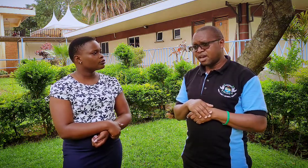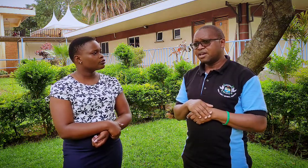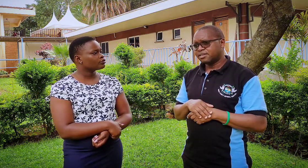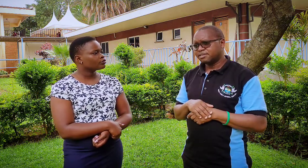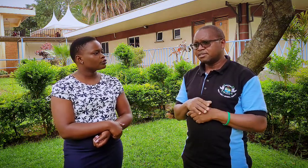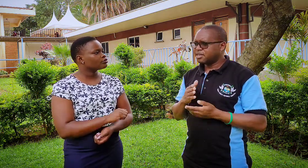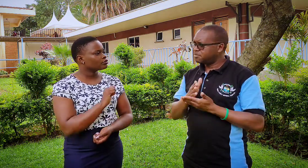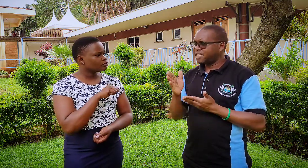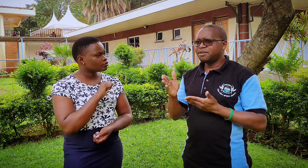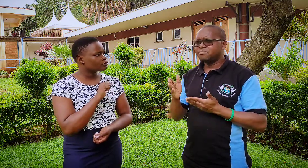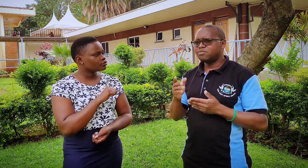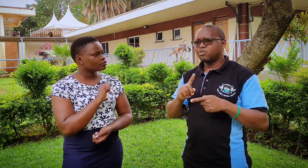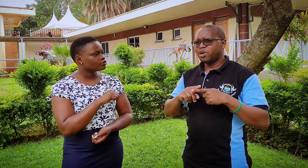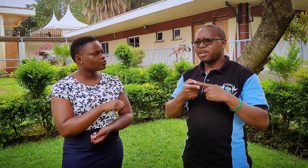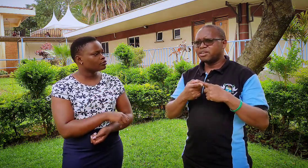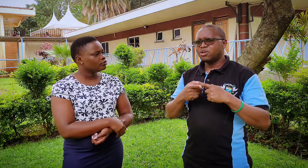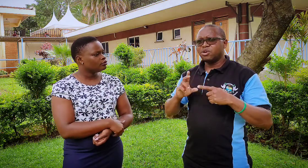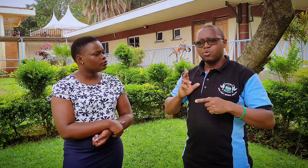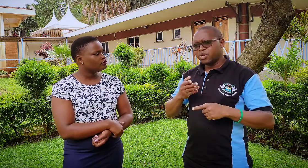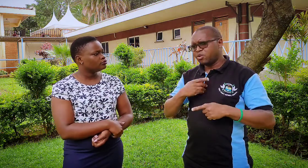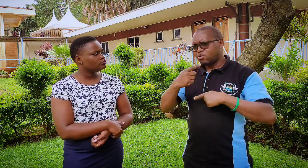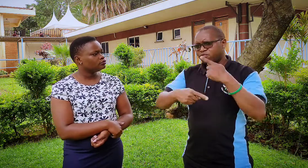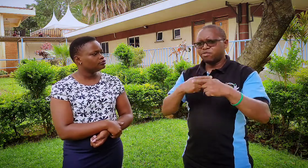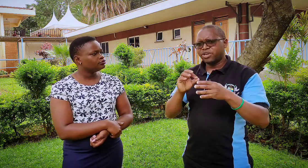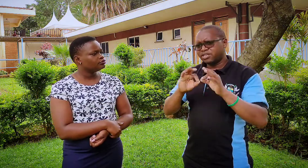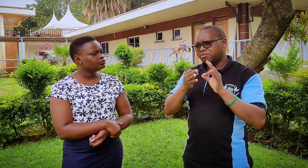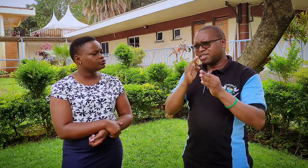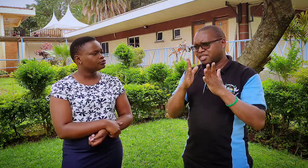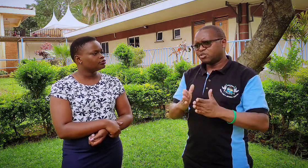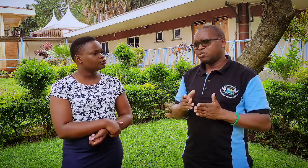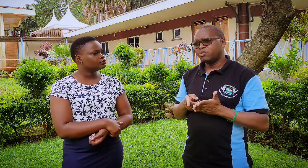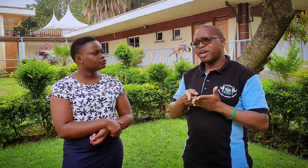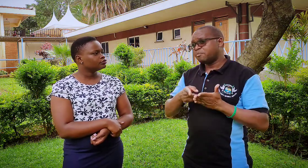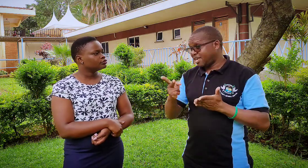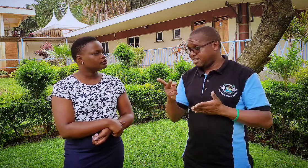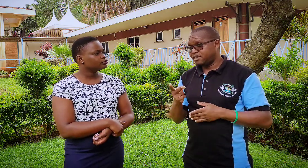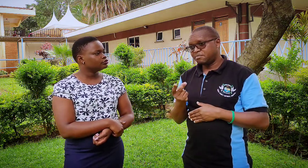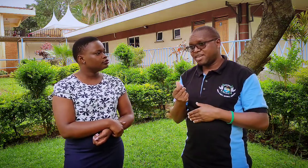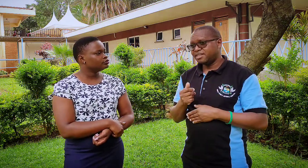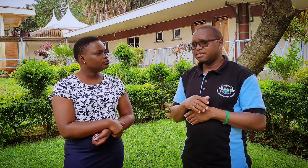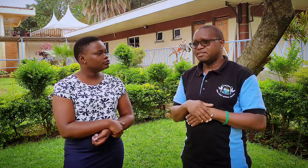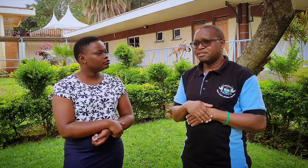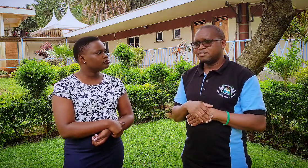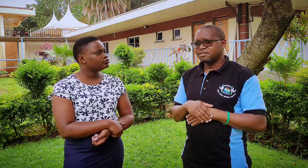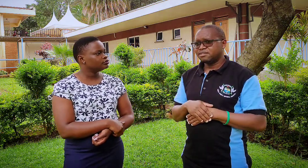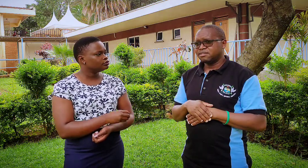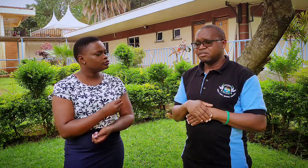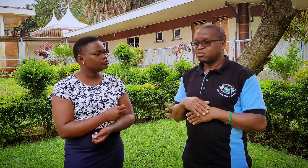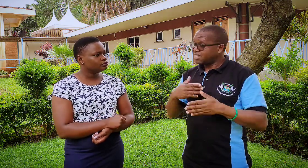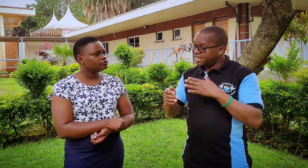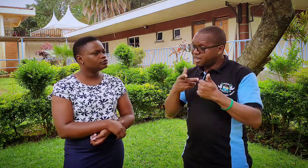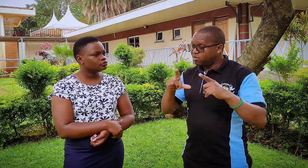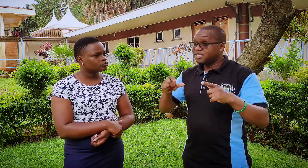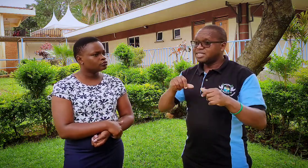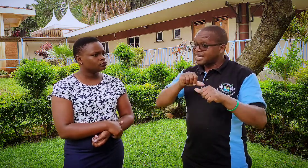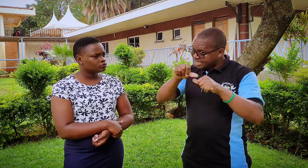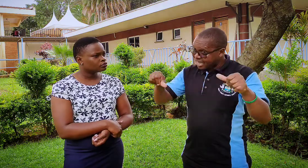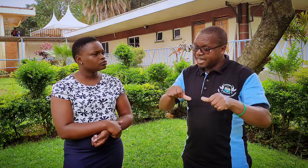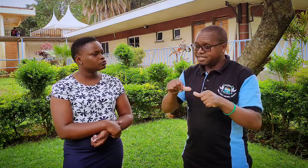Sometimes when we go for interpretation, we are trained. So sign language is a science.